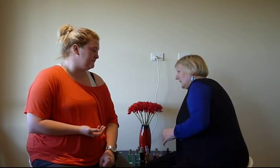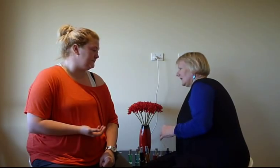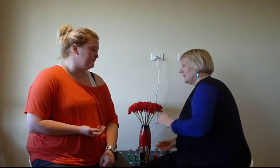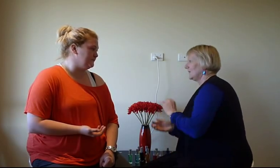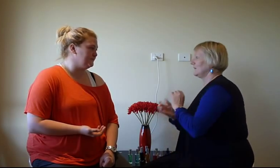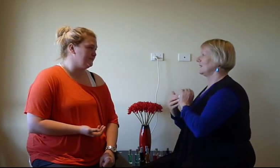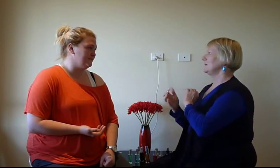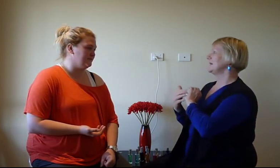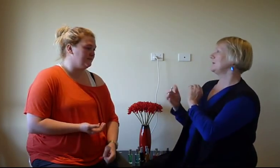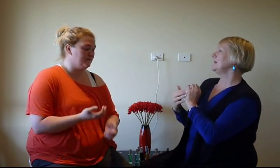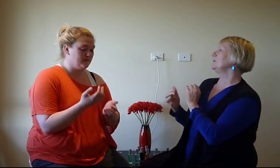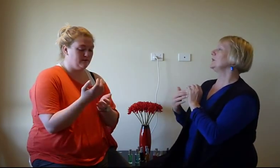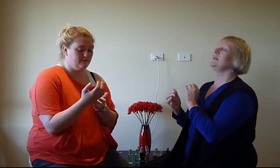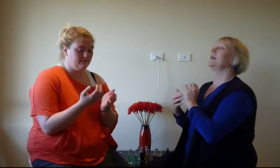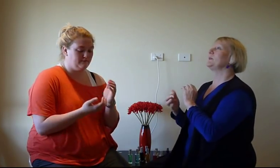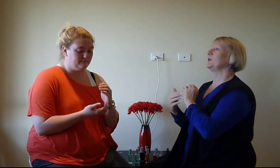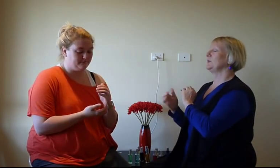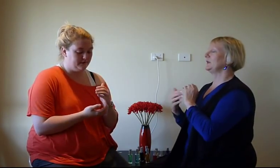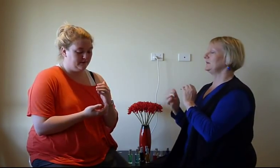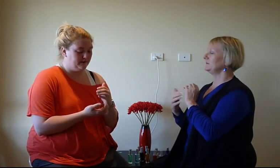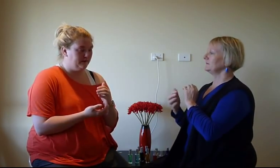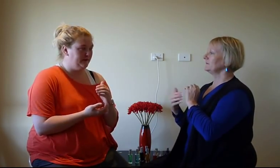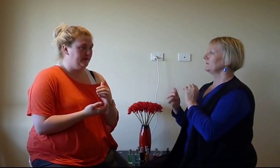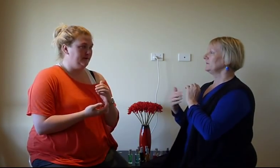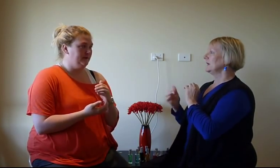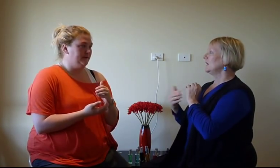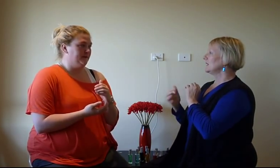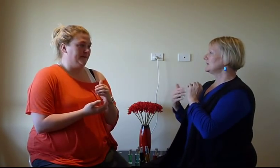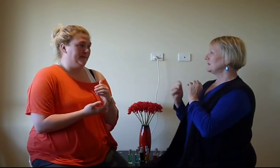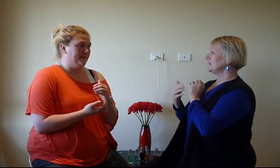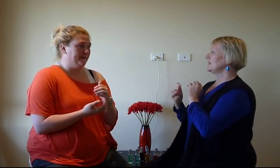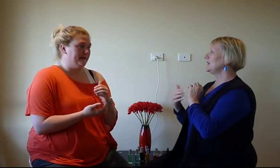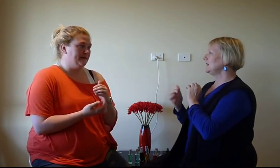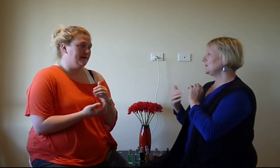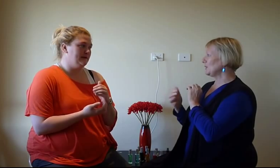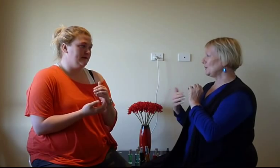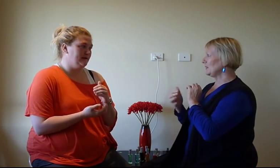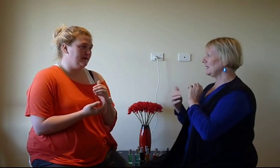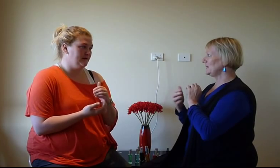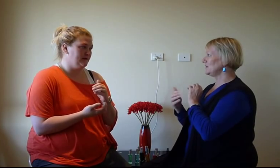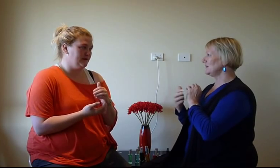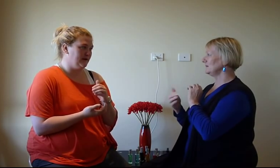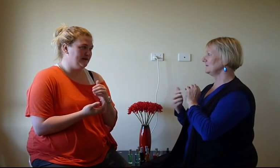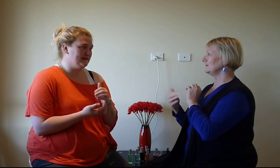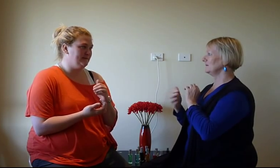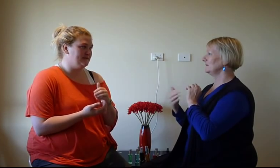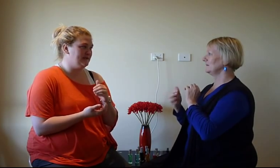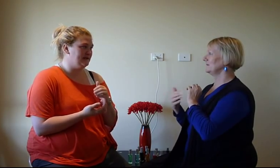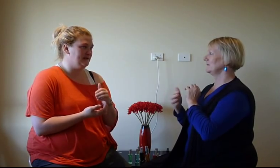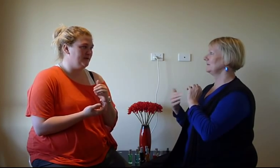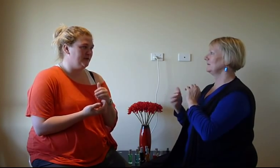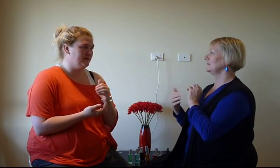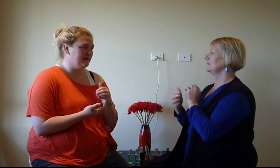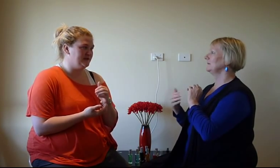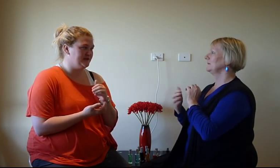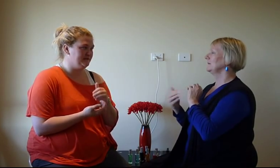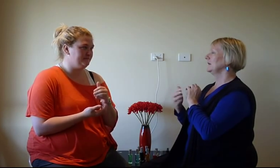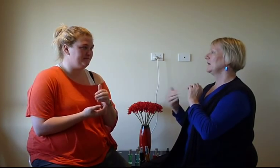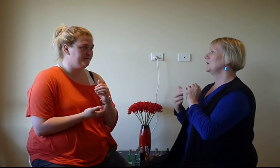So just keep tapping and breathe that purple in. I accept this healing purple energy. I accept this healing purple energy. I